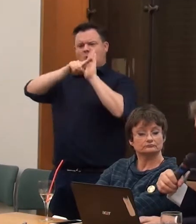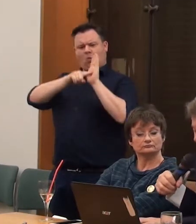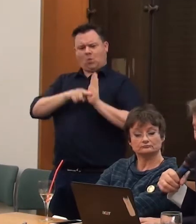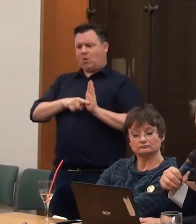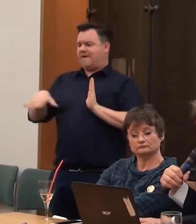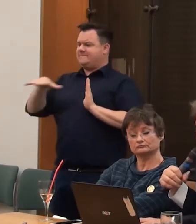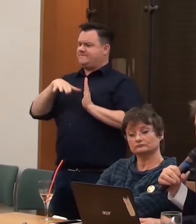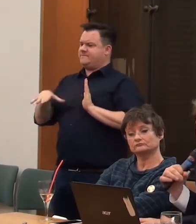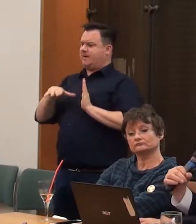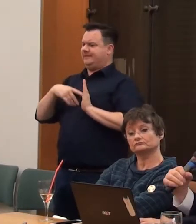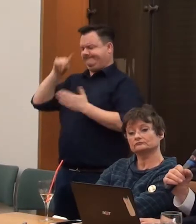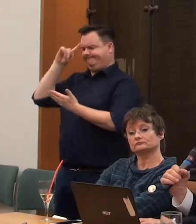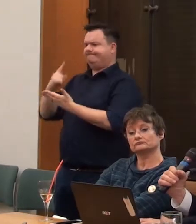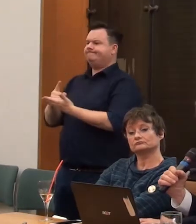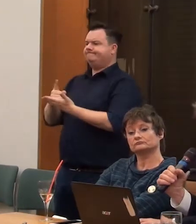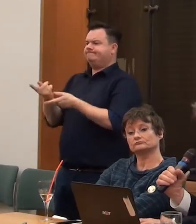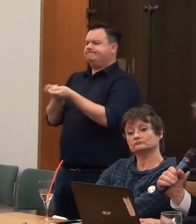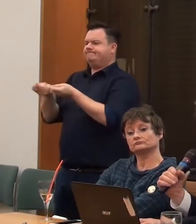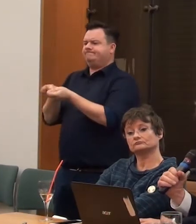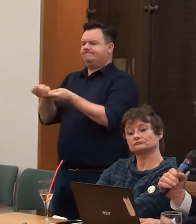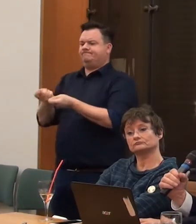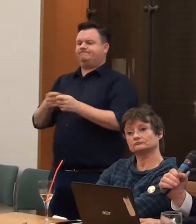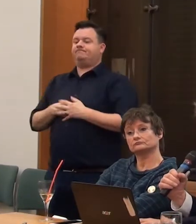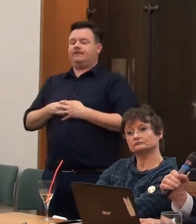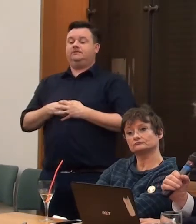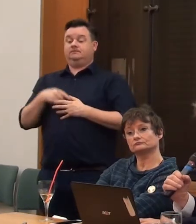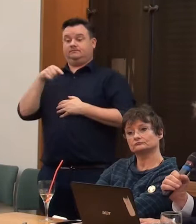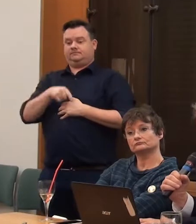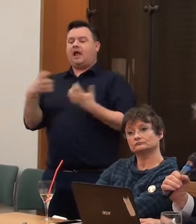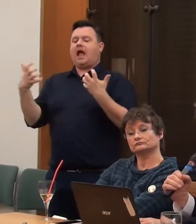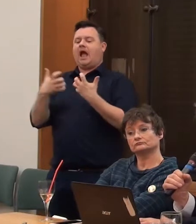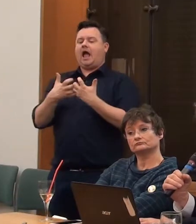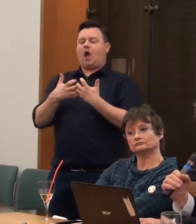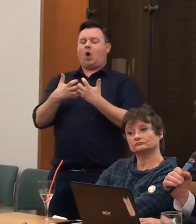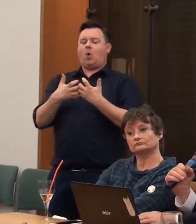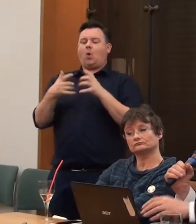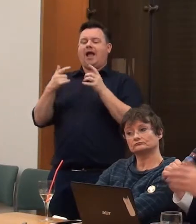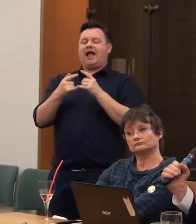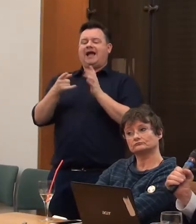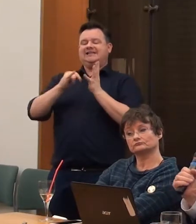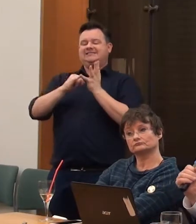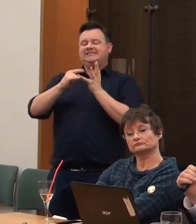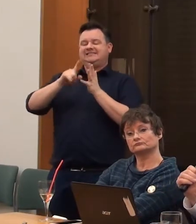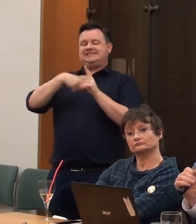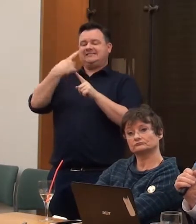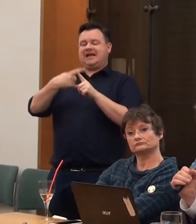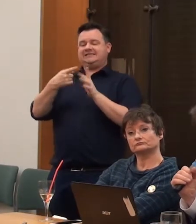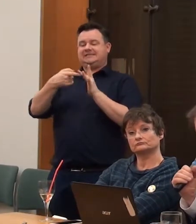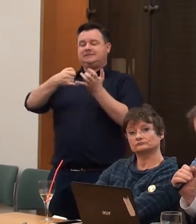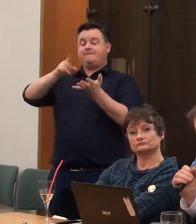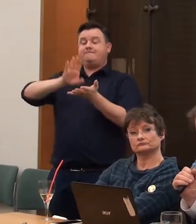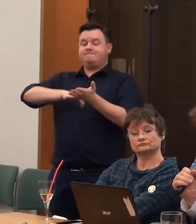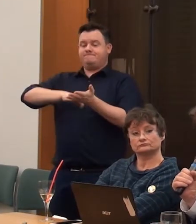where she stayed. So, two examples of how sexism and art operate together. A more recent example,